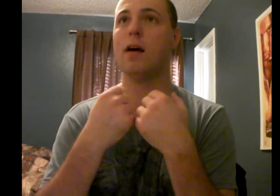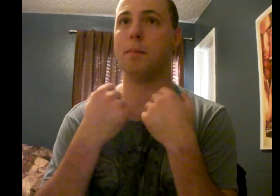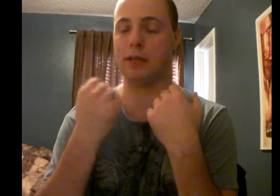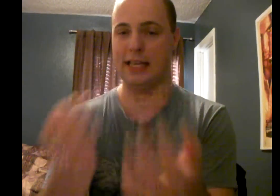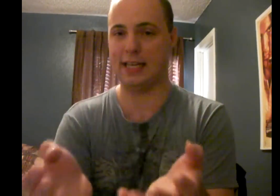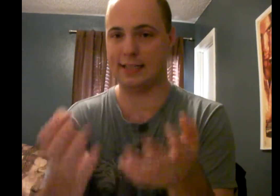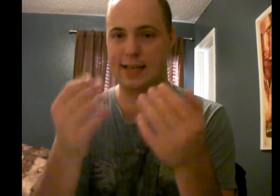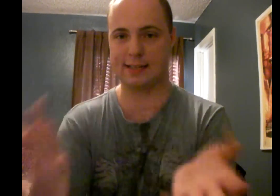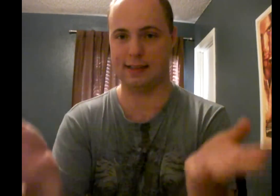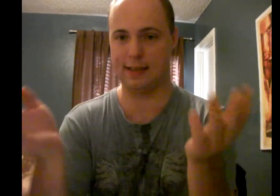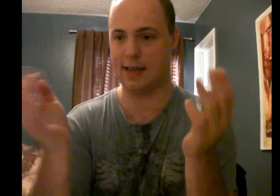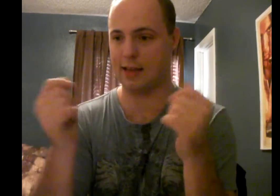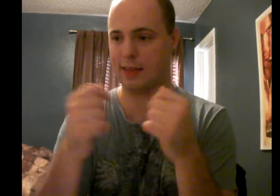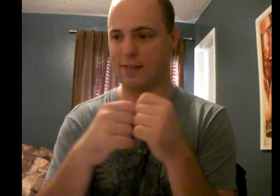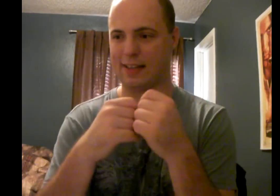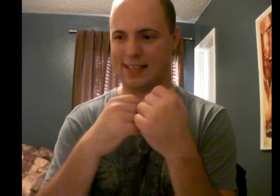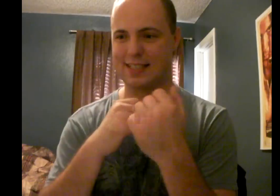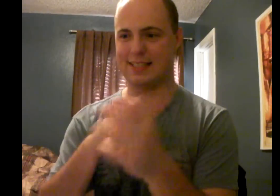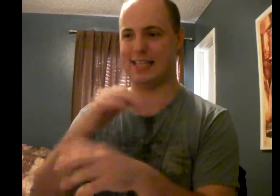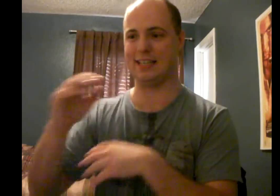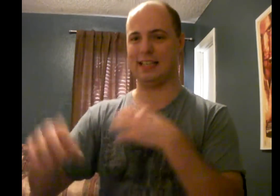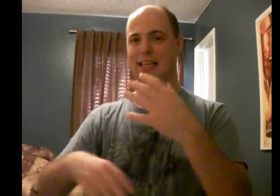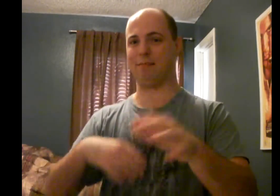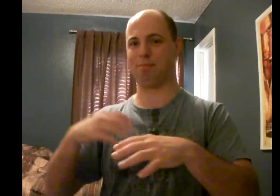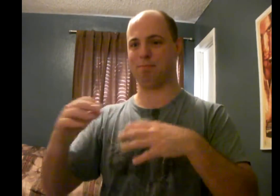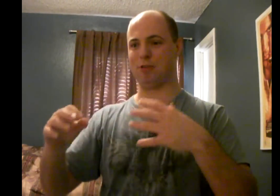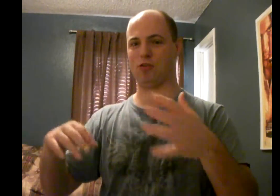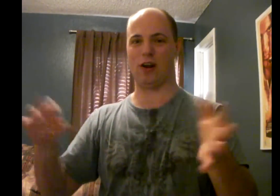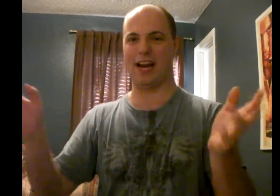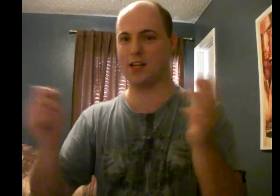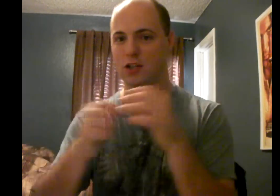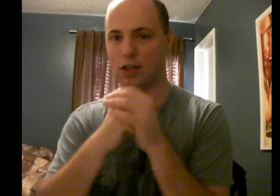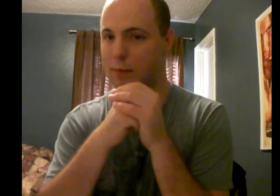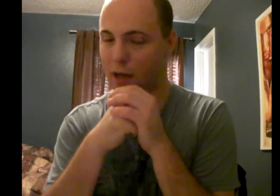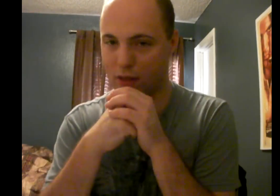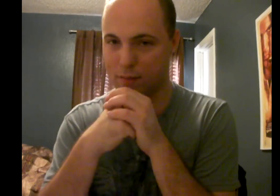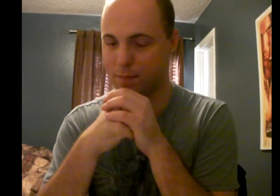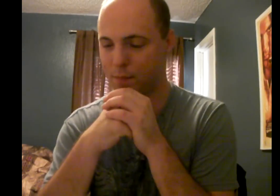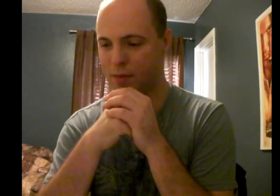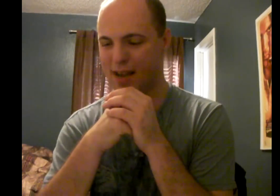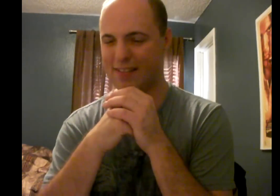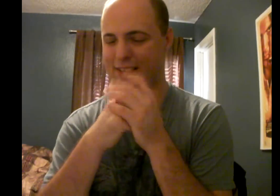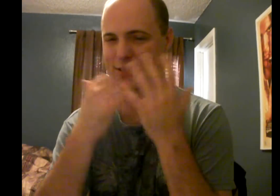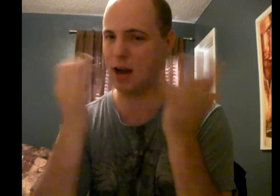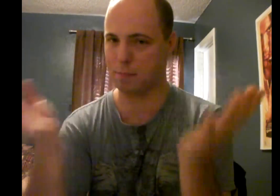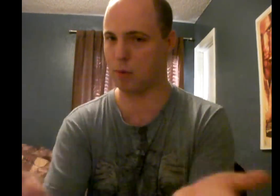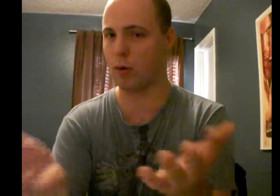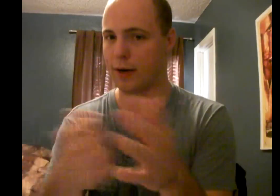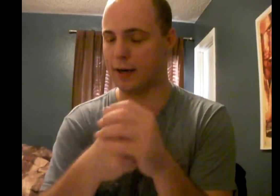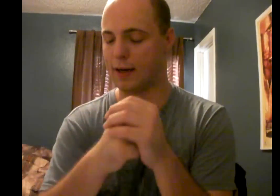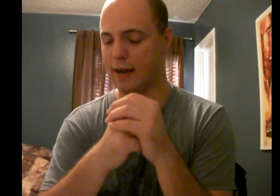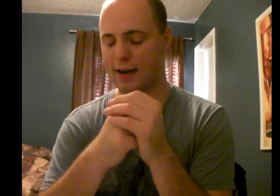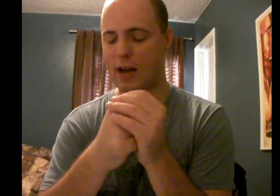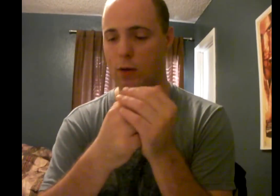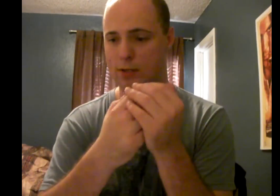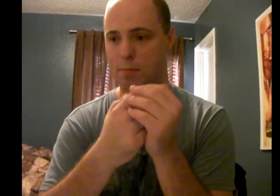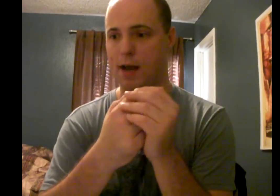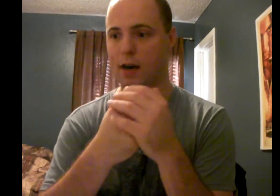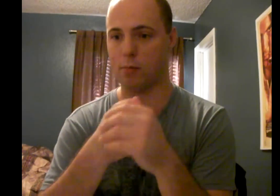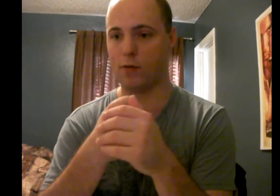bleak, desolate, and they have, like, the steely, grayish look about them. And it's just gotten boring. And I always admire